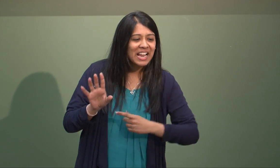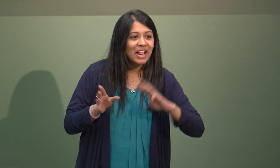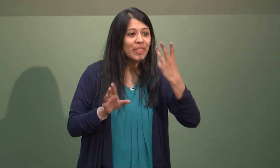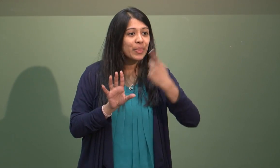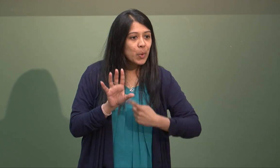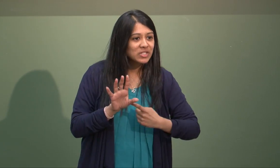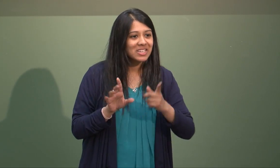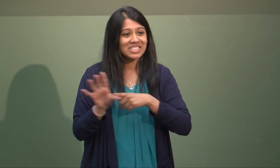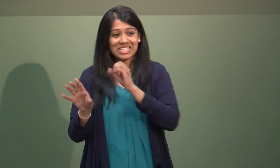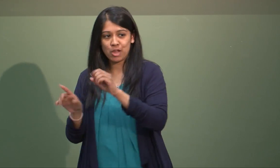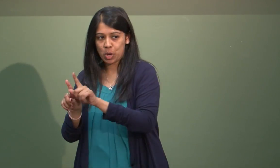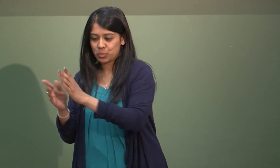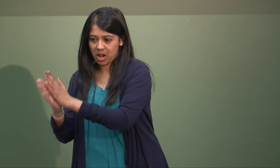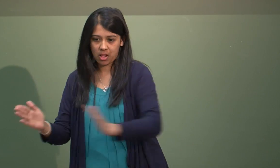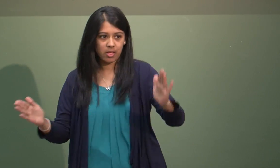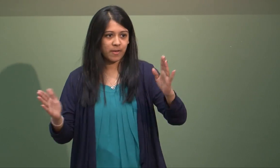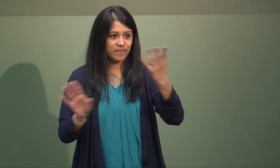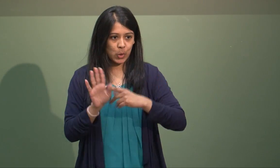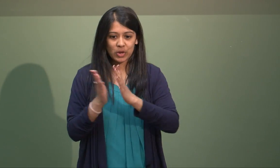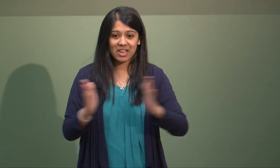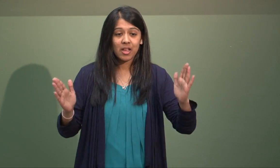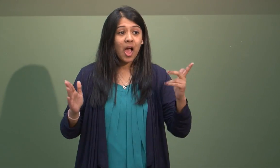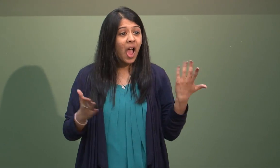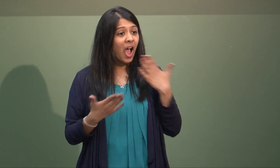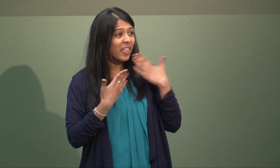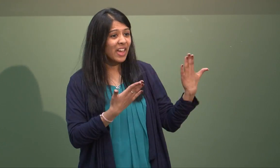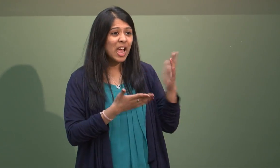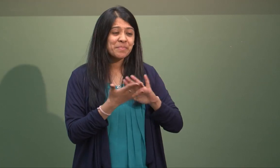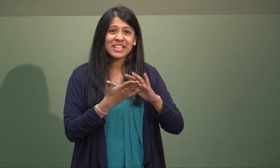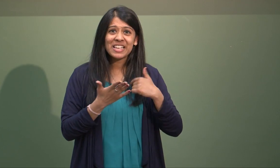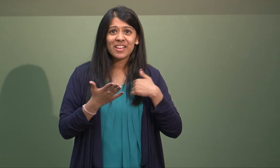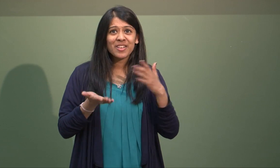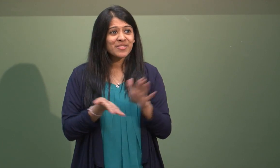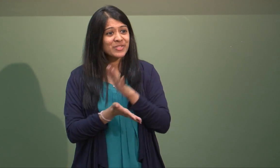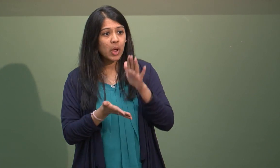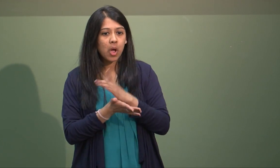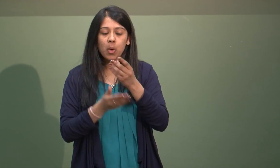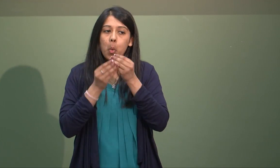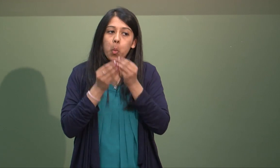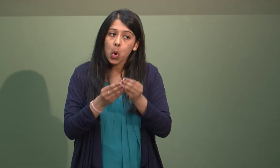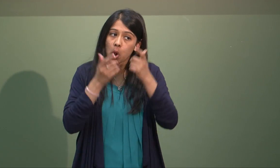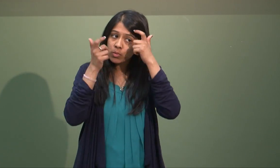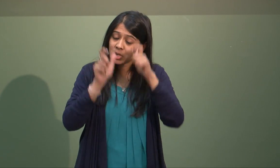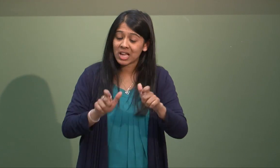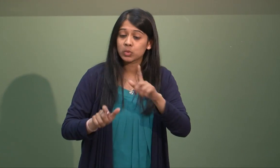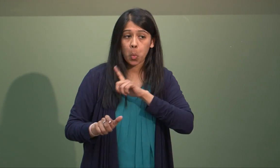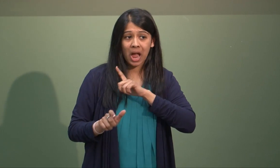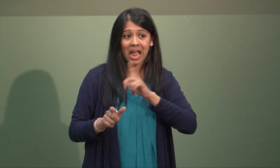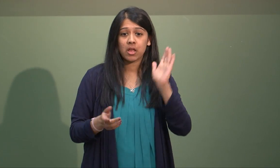But the second year and third year and so on, well, in the end I did decide to stay.